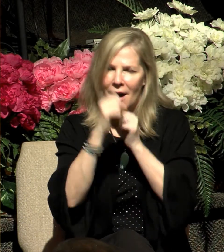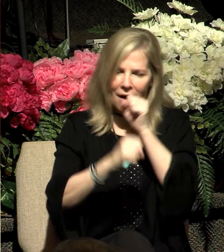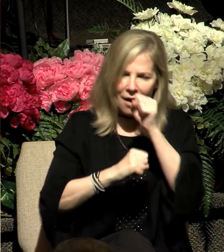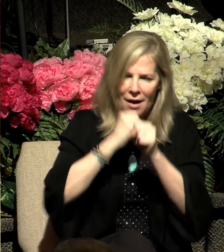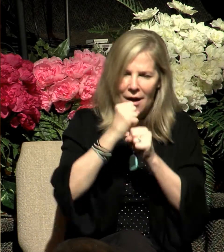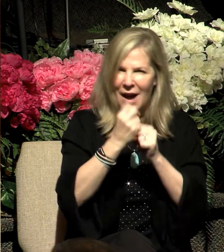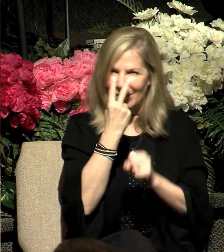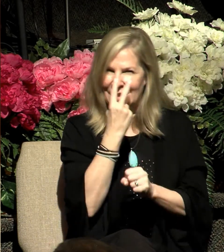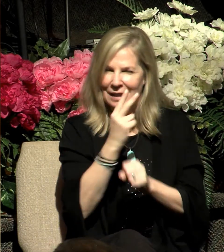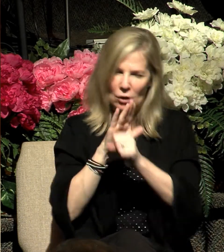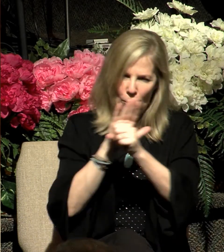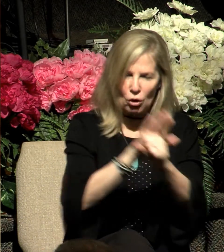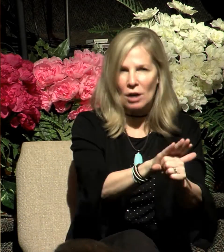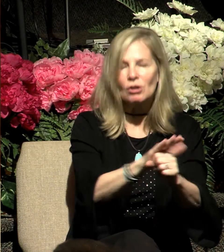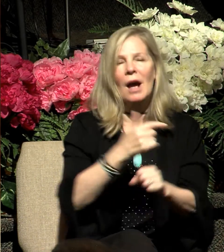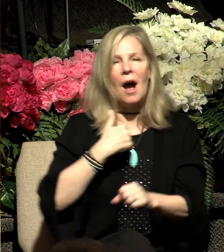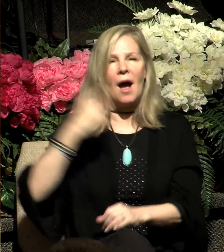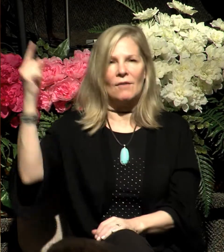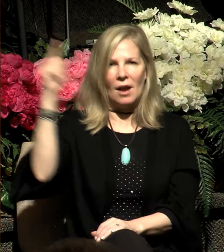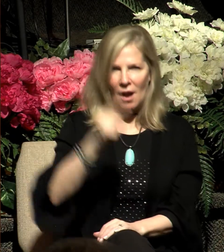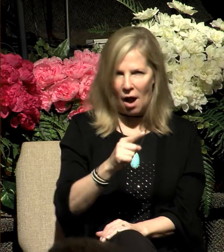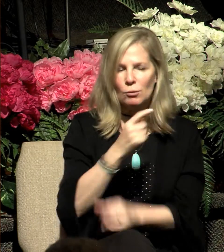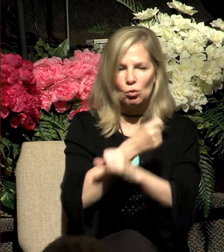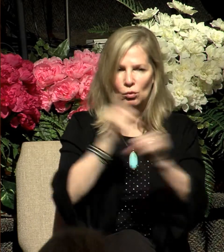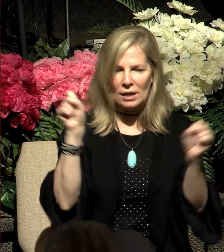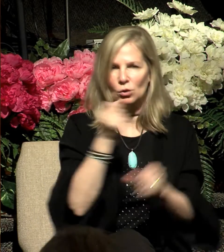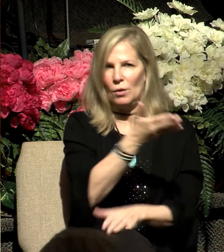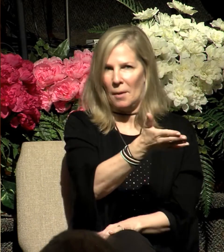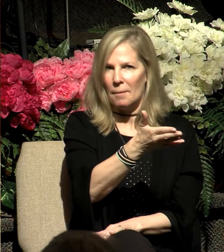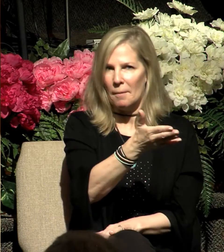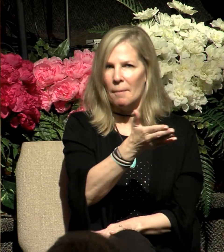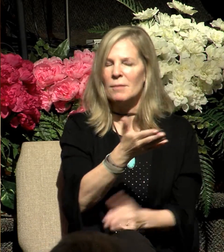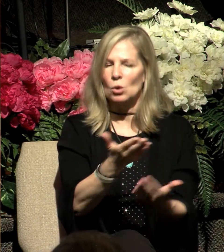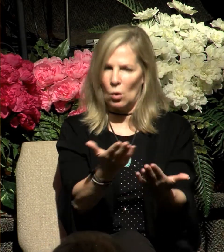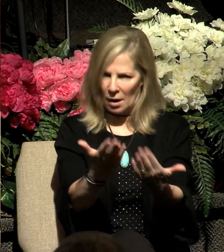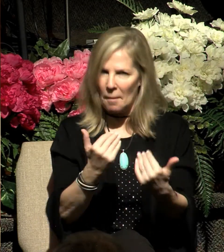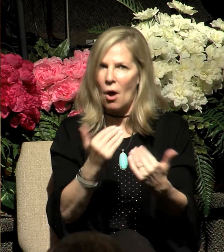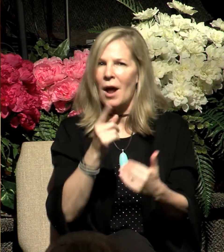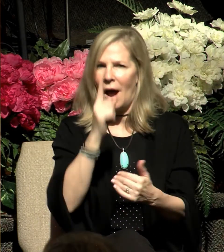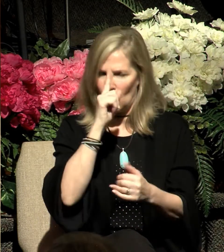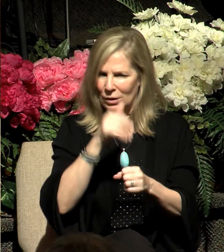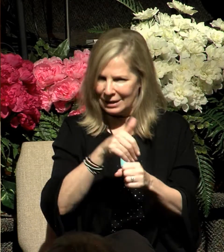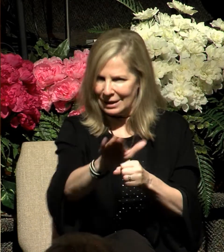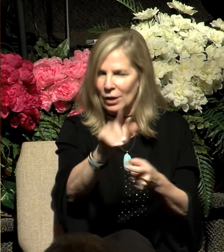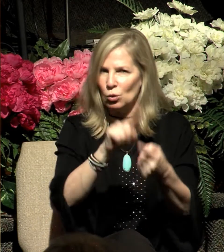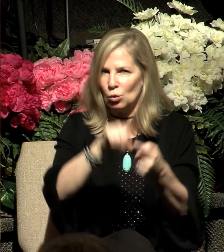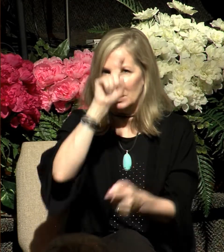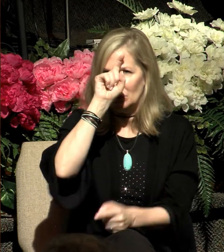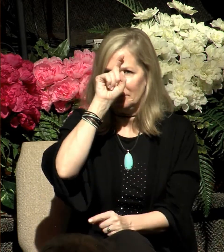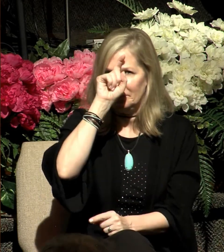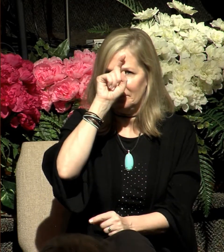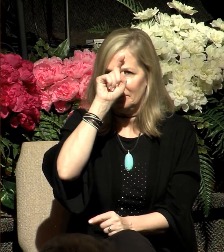rescue them. Come now and I will send you to Egypt. So as Moses drew closer to the bush,